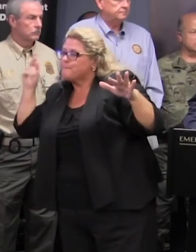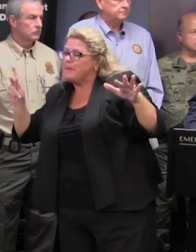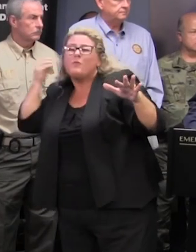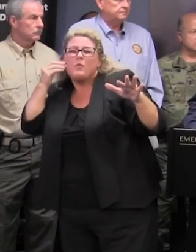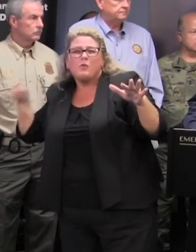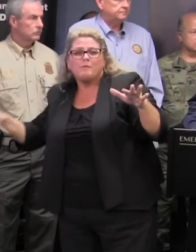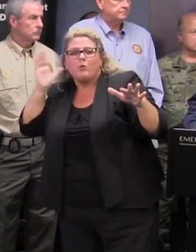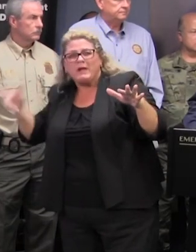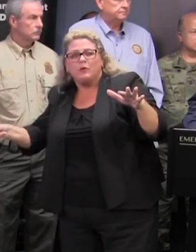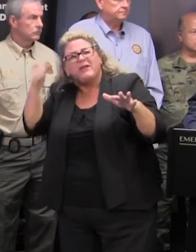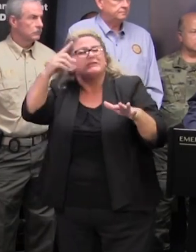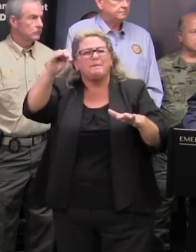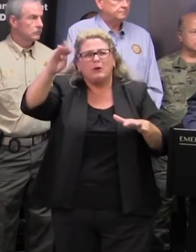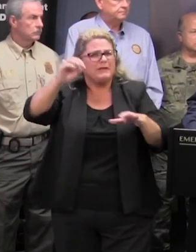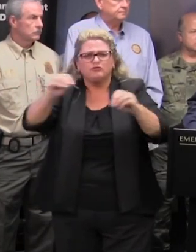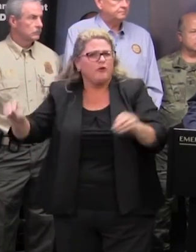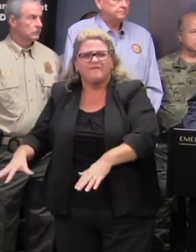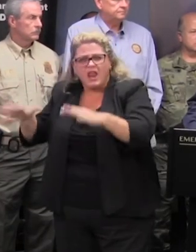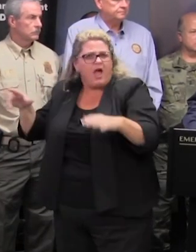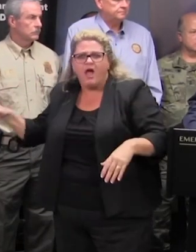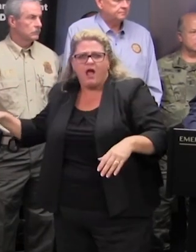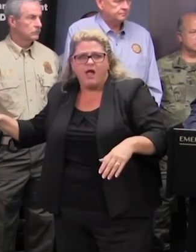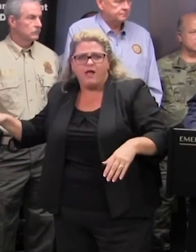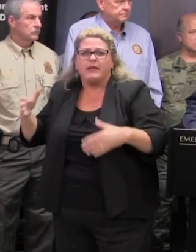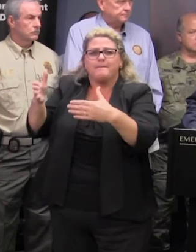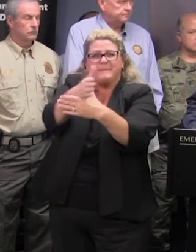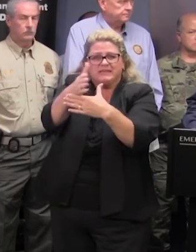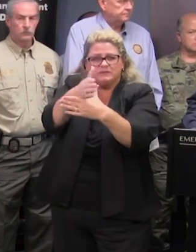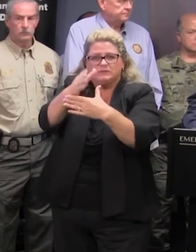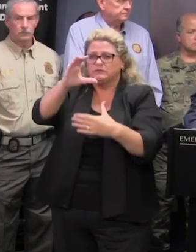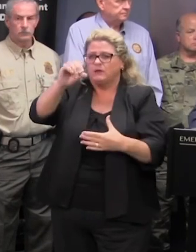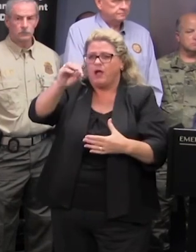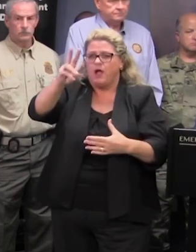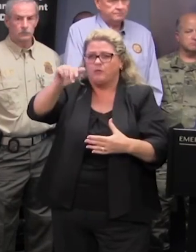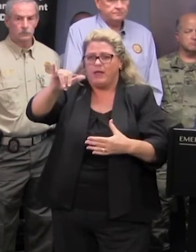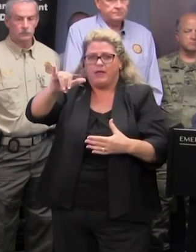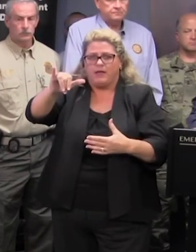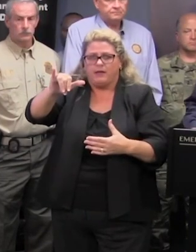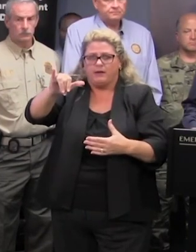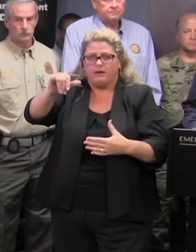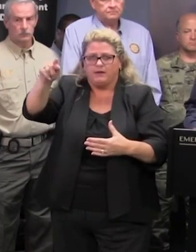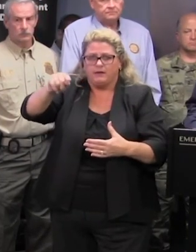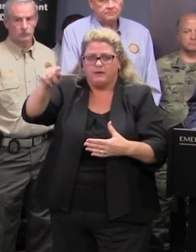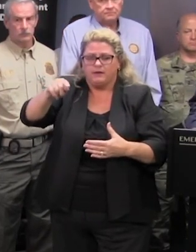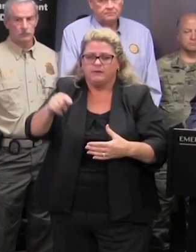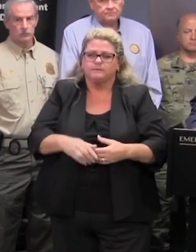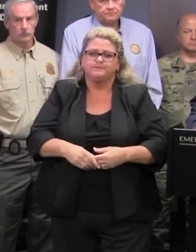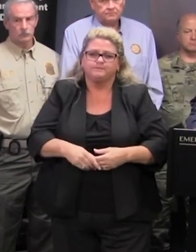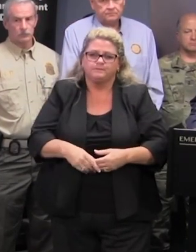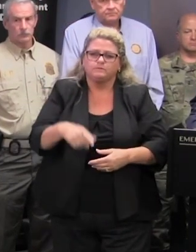be flooding on myrtle beach but it'll be flooding between conway and any idea of the population that's in that